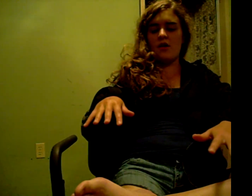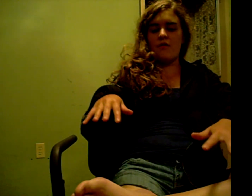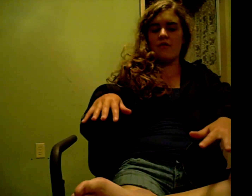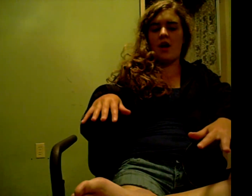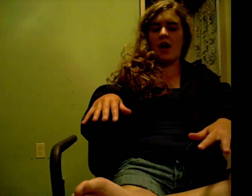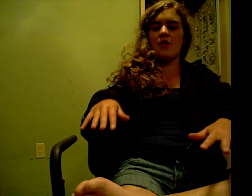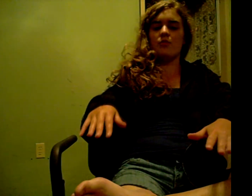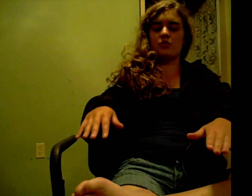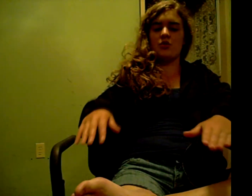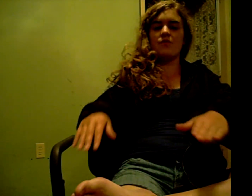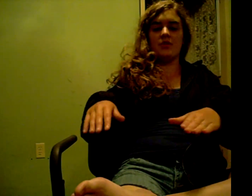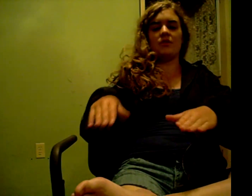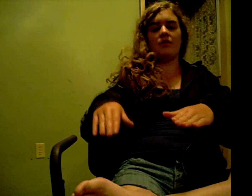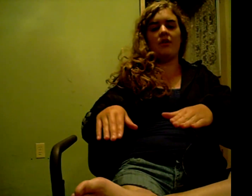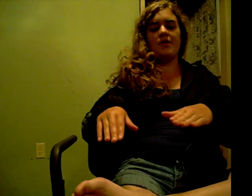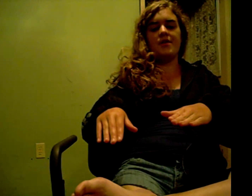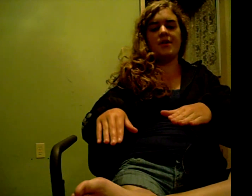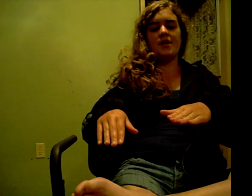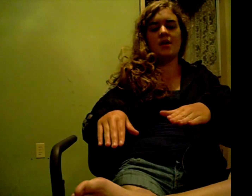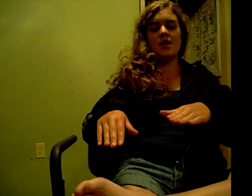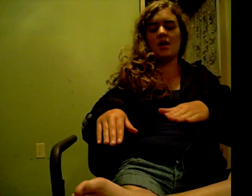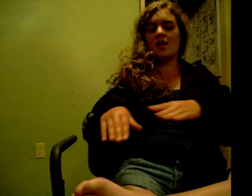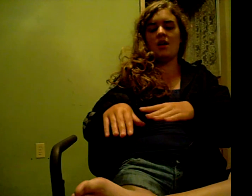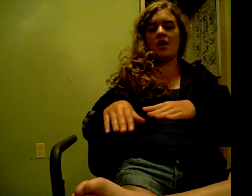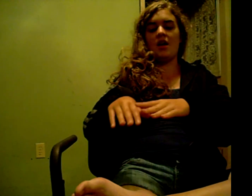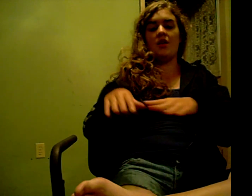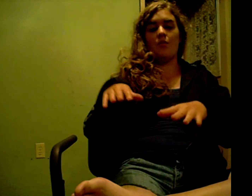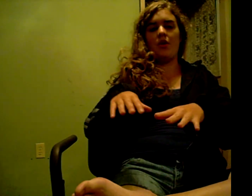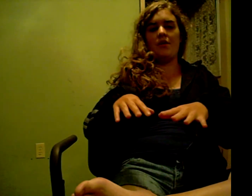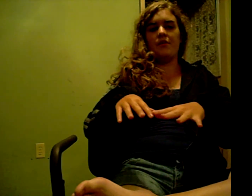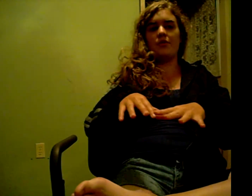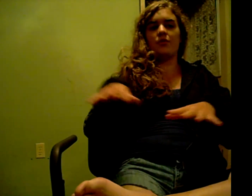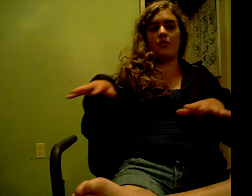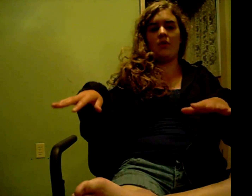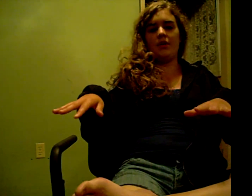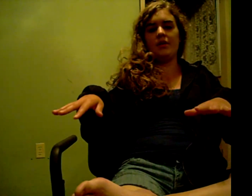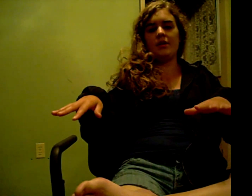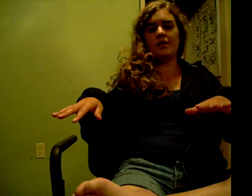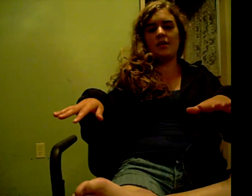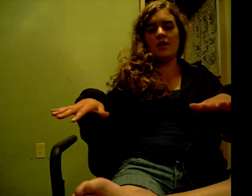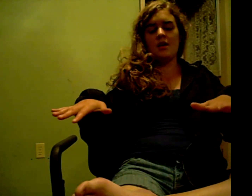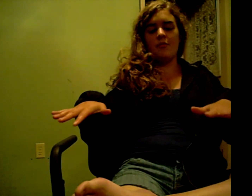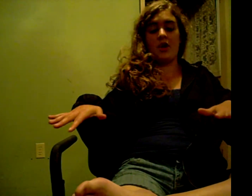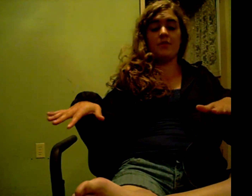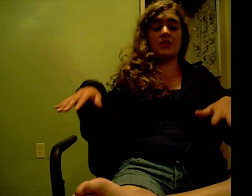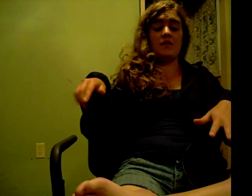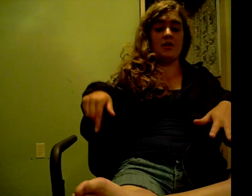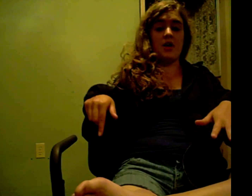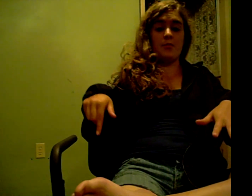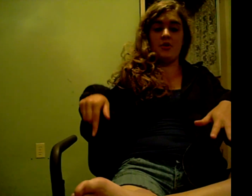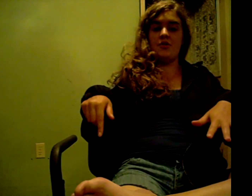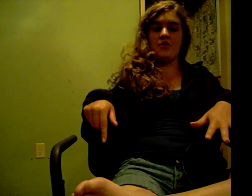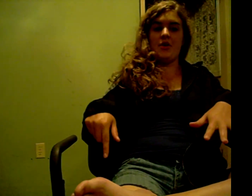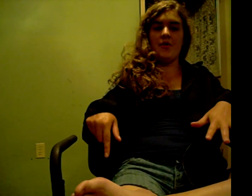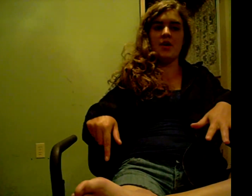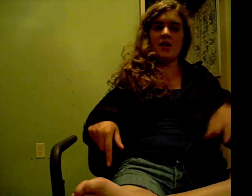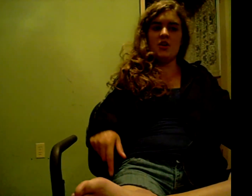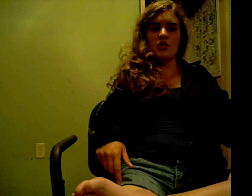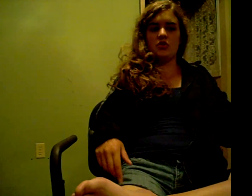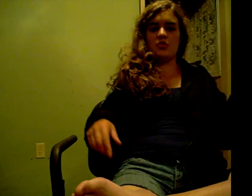I will turn this on. And it won. The grill won. But I wasn't giving up. No, no, no. So,